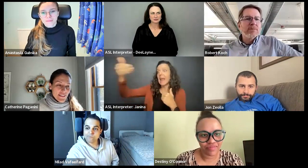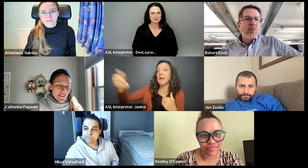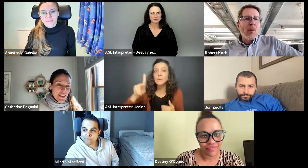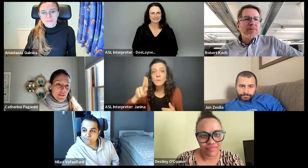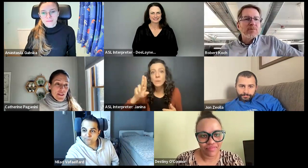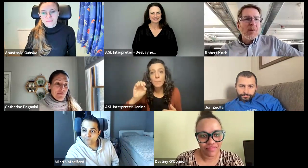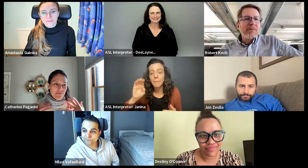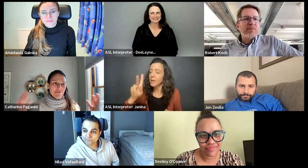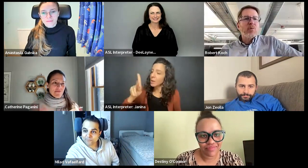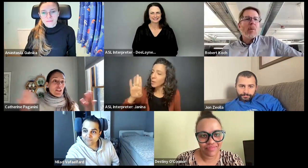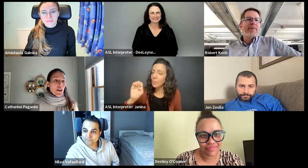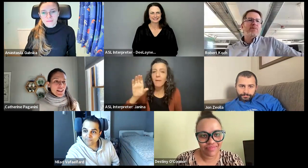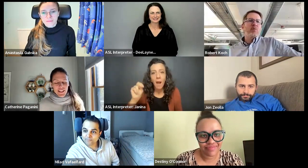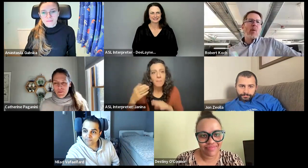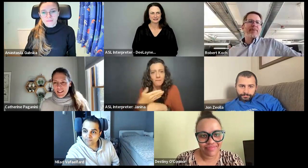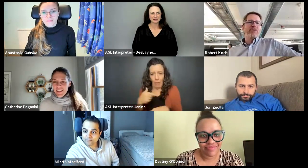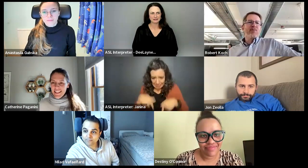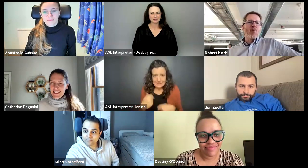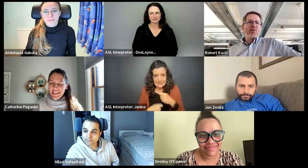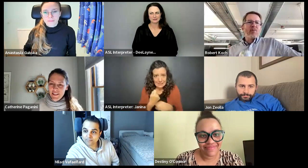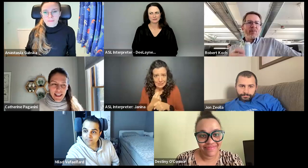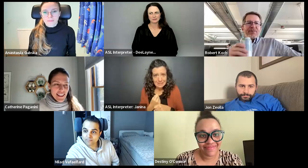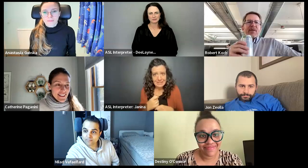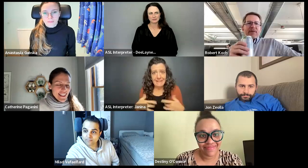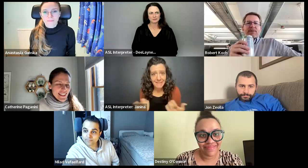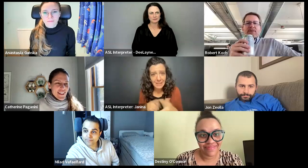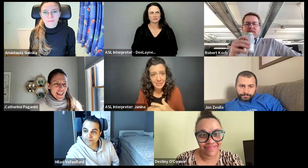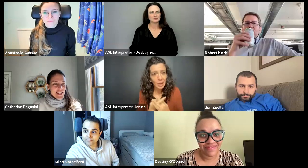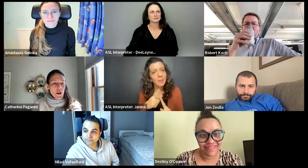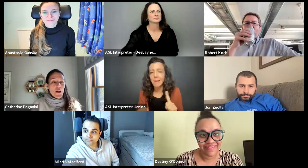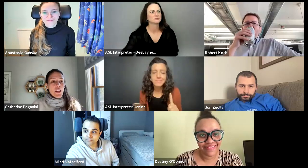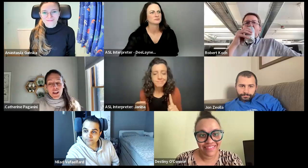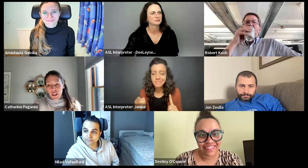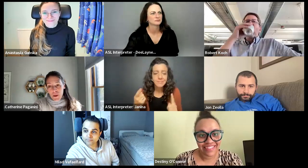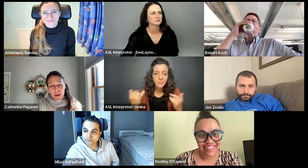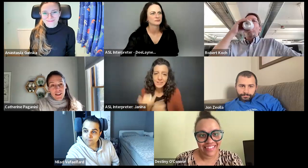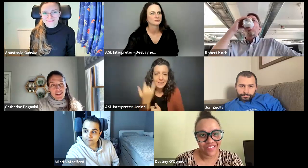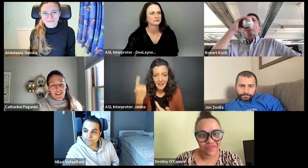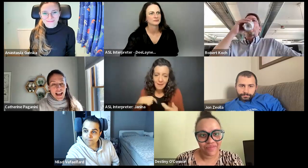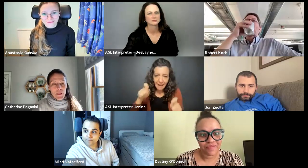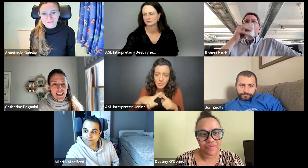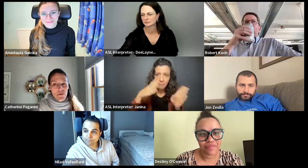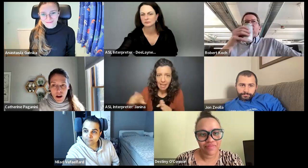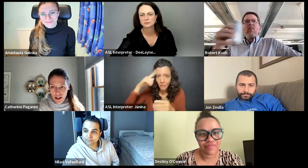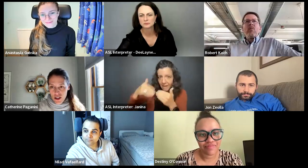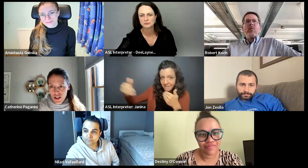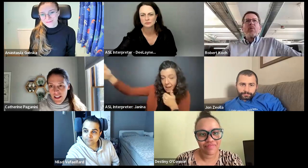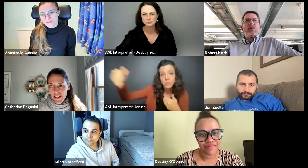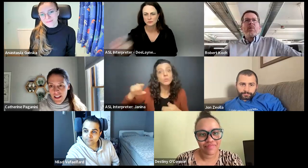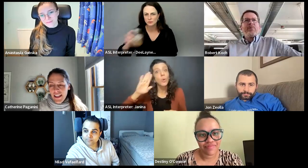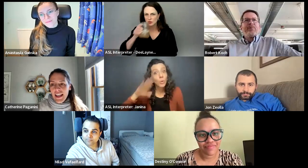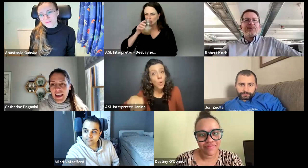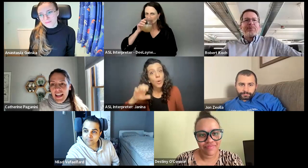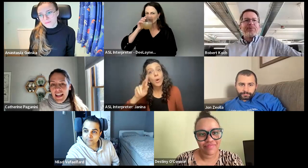even started. But it's the reality today. KubeCon Paris is happening in March.